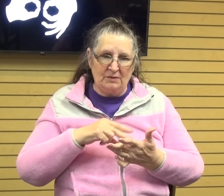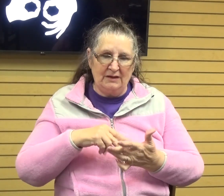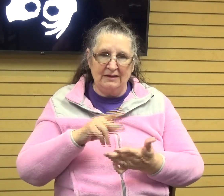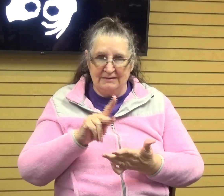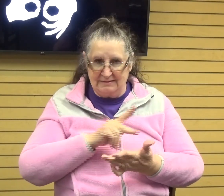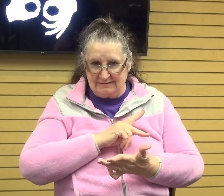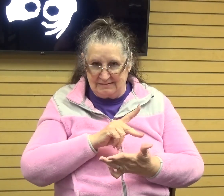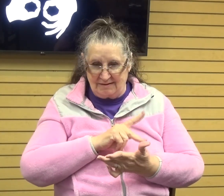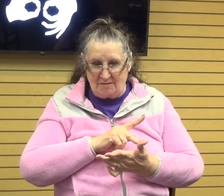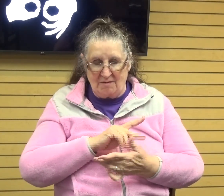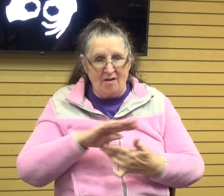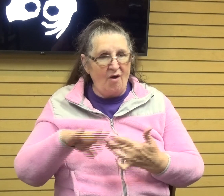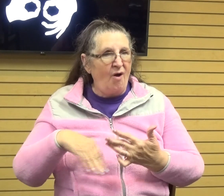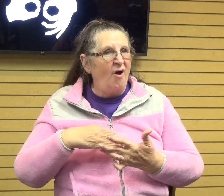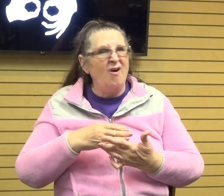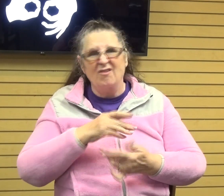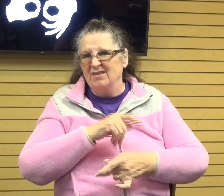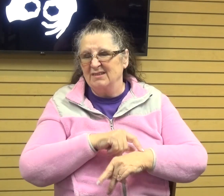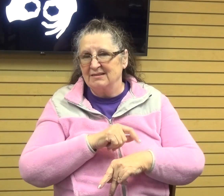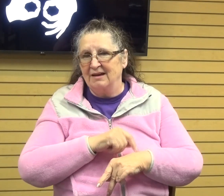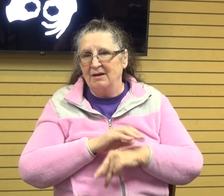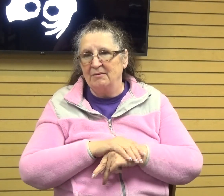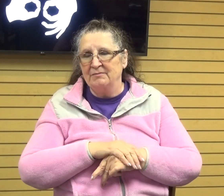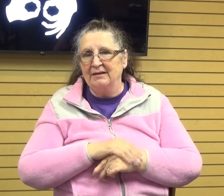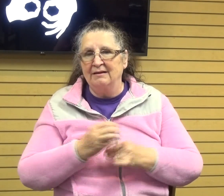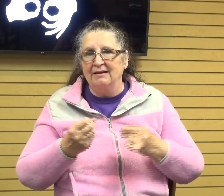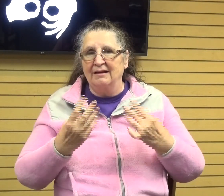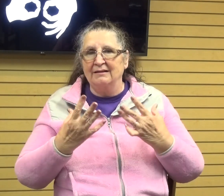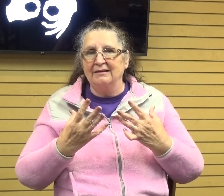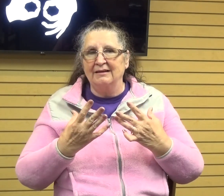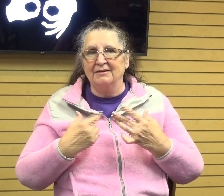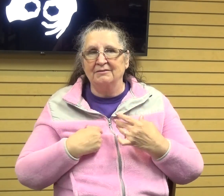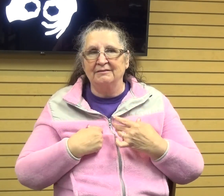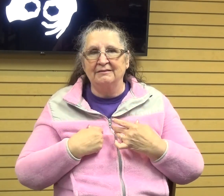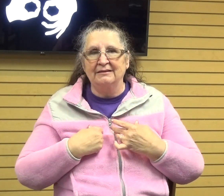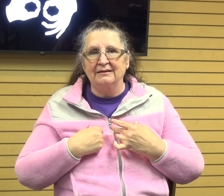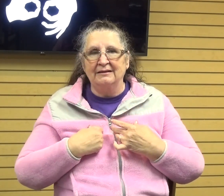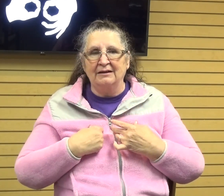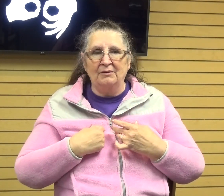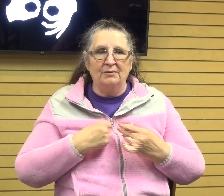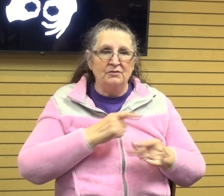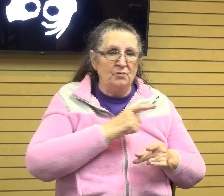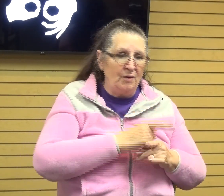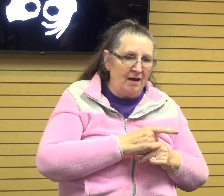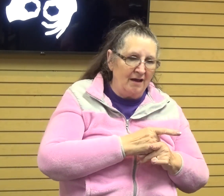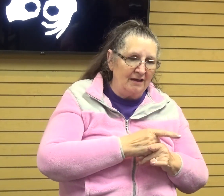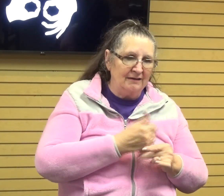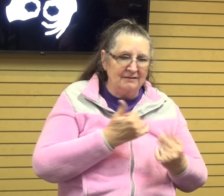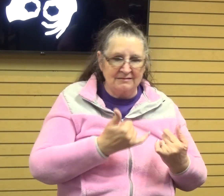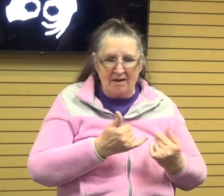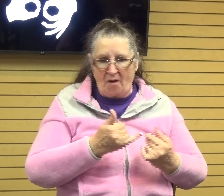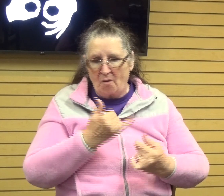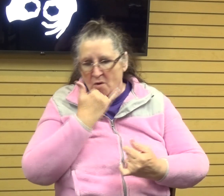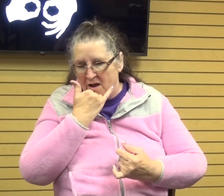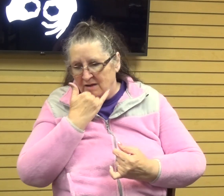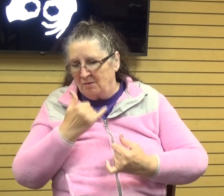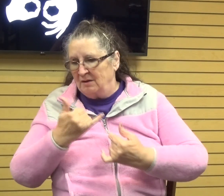are just all the time. You know, there's just a lot of, it seems like what's right is wrong and what's wrong is right right now.